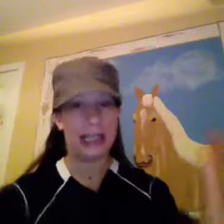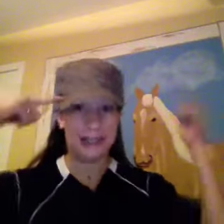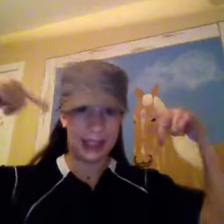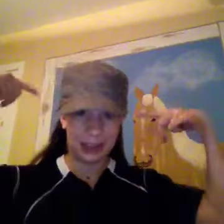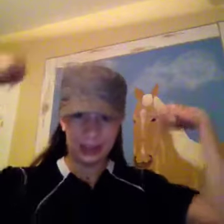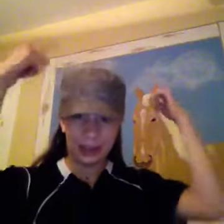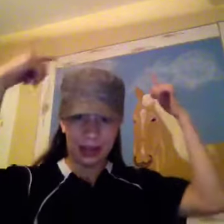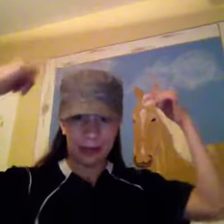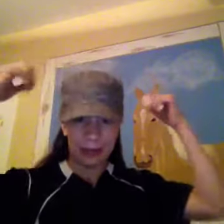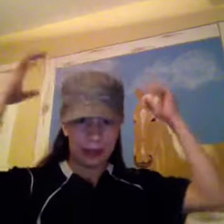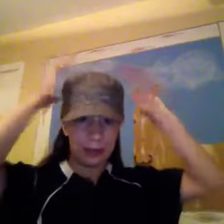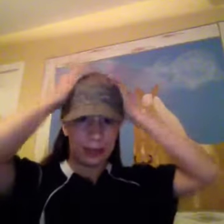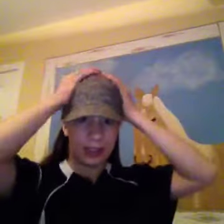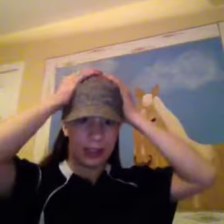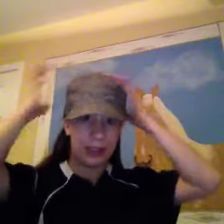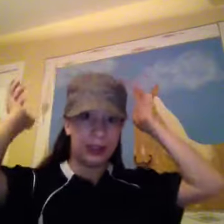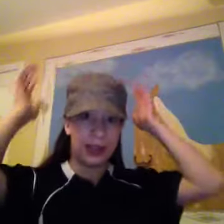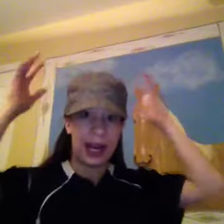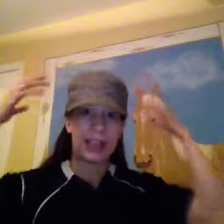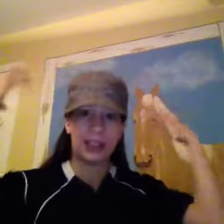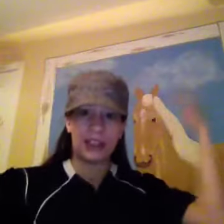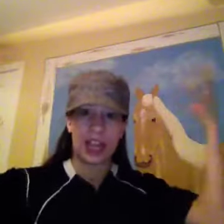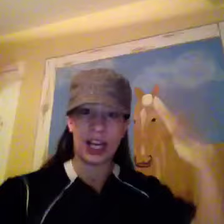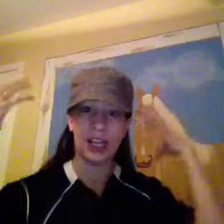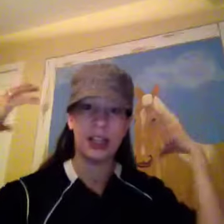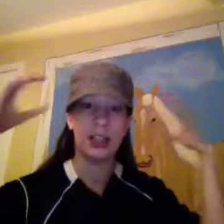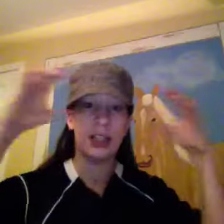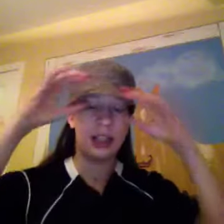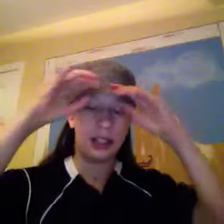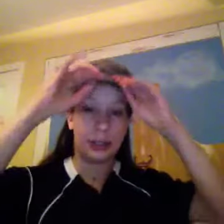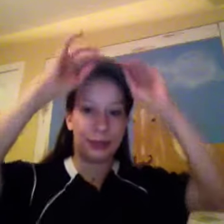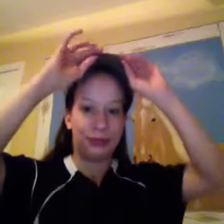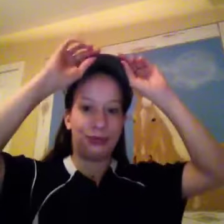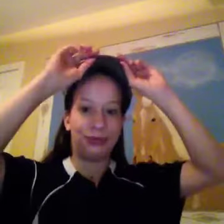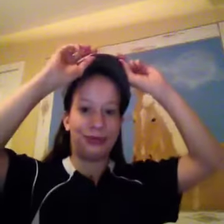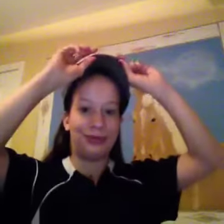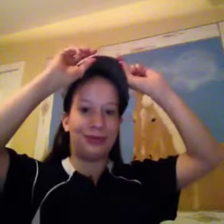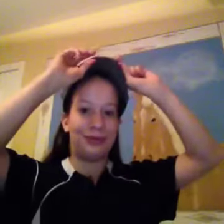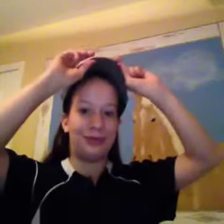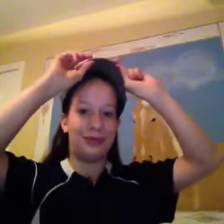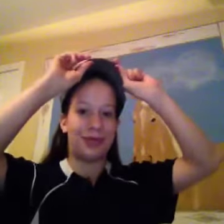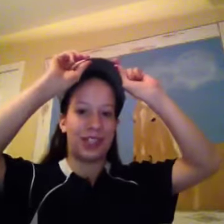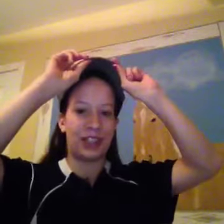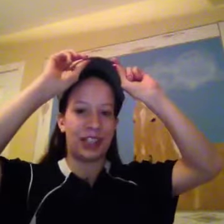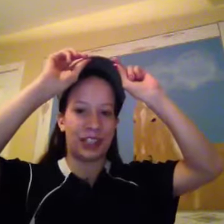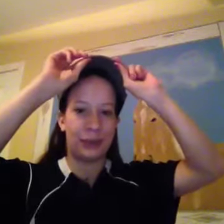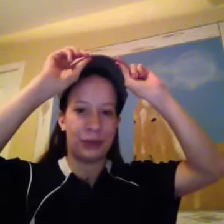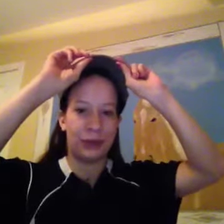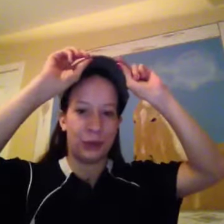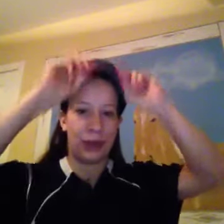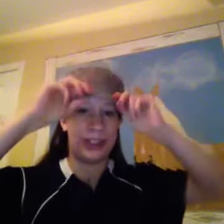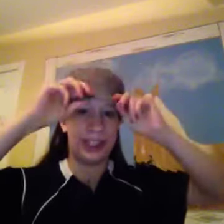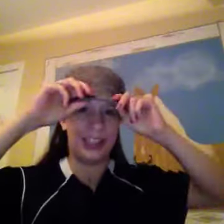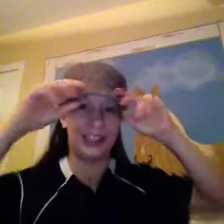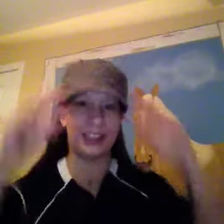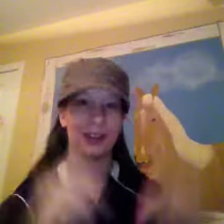Have this all wrapped up in my hat covered head. Um Look like I have a big forehead today, so